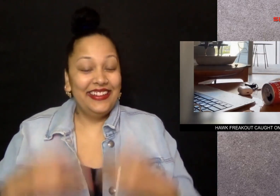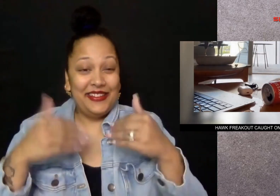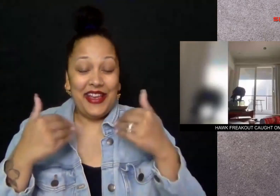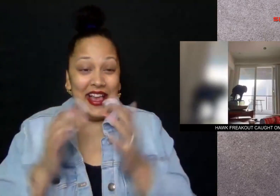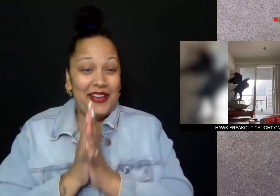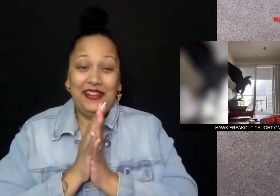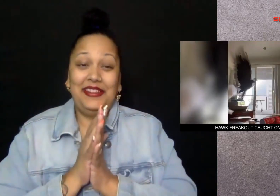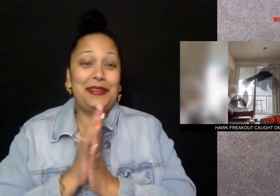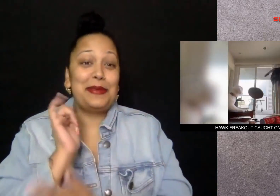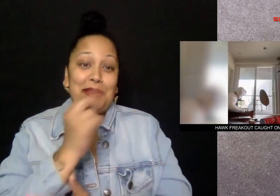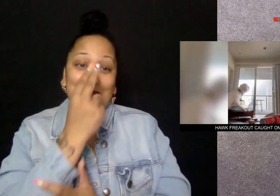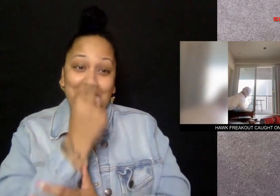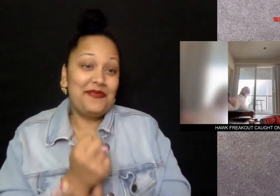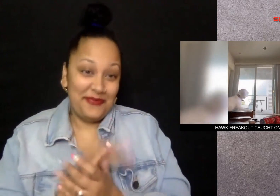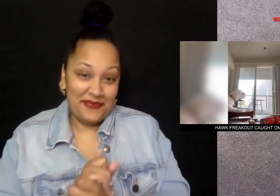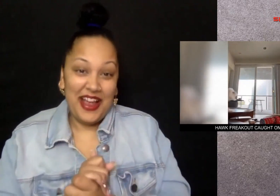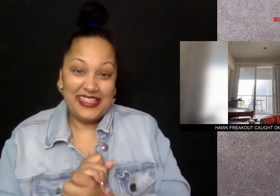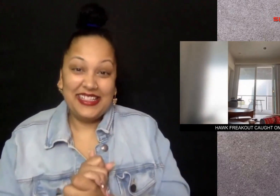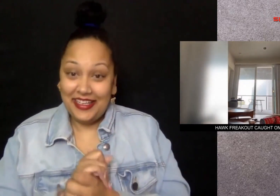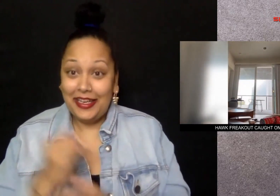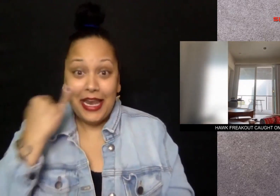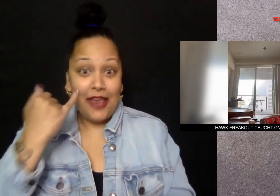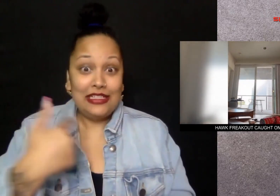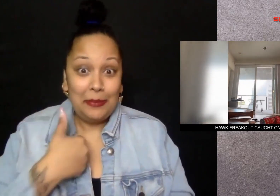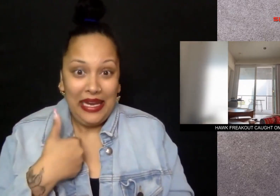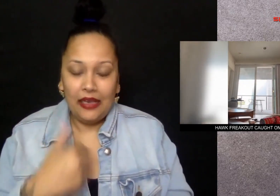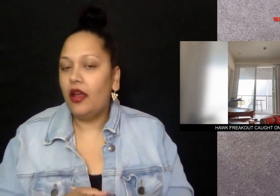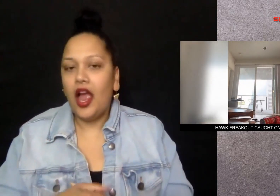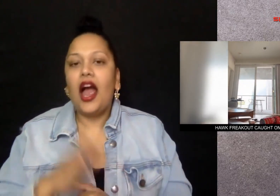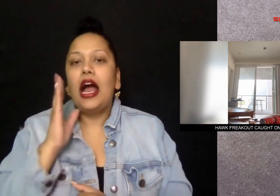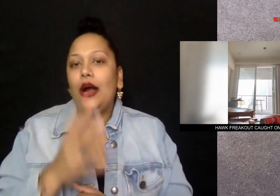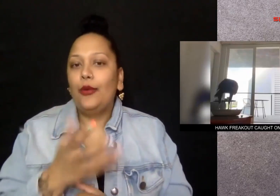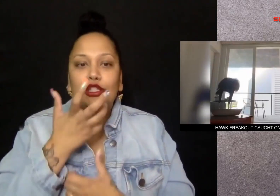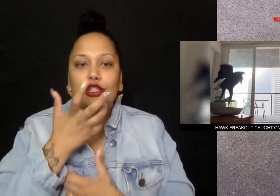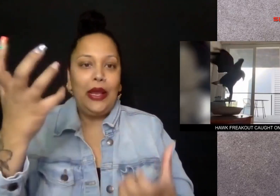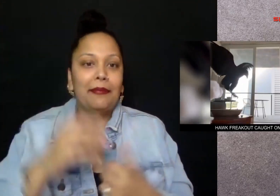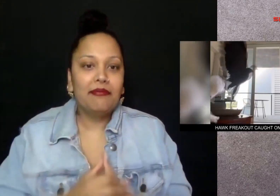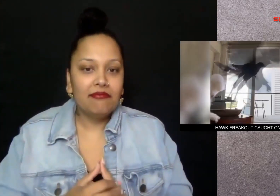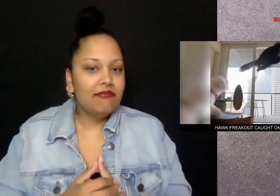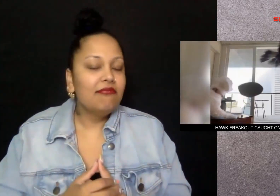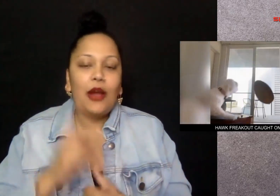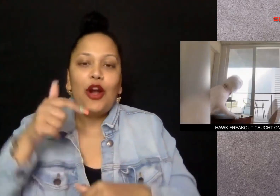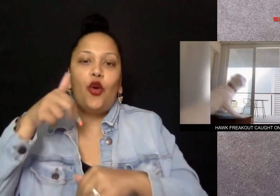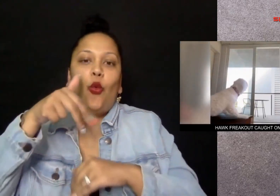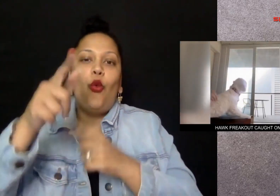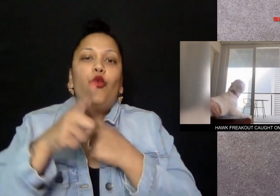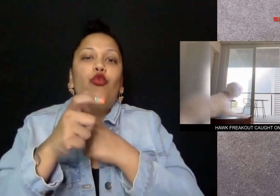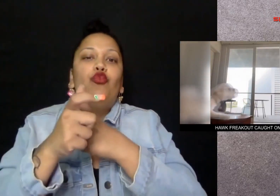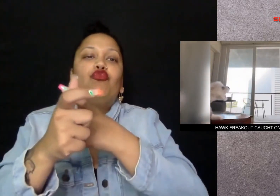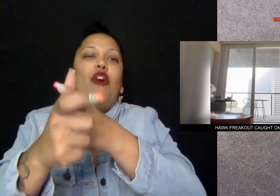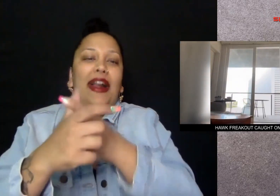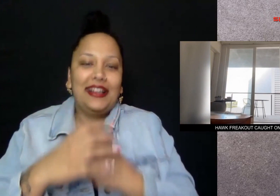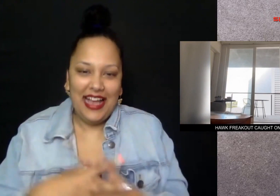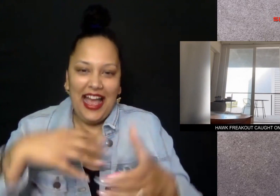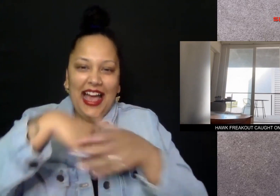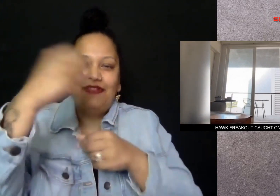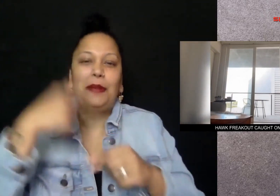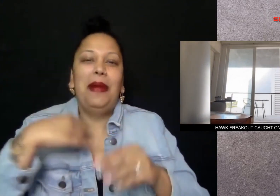Wow! That's funny If it was me, I would have screamed too And run out of my house